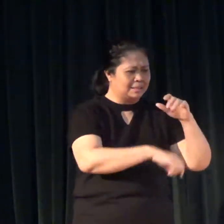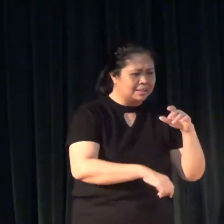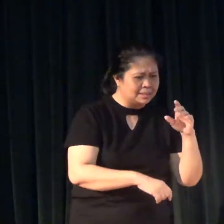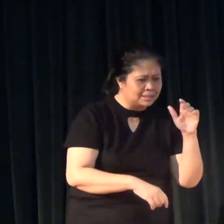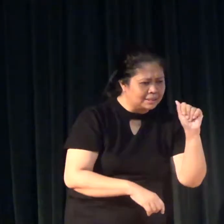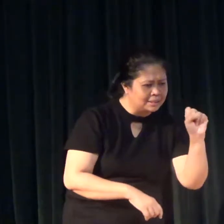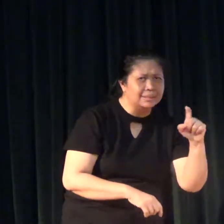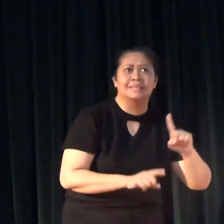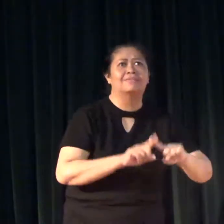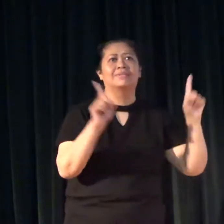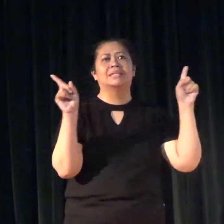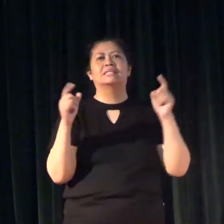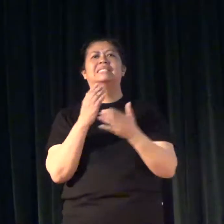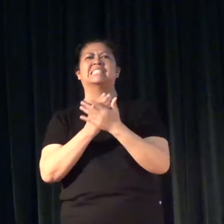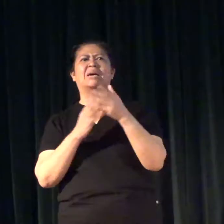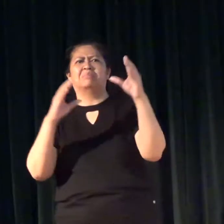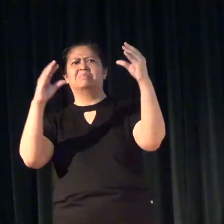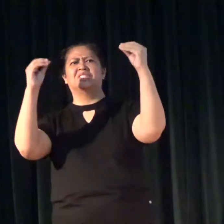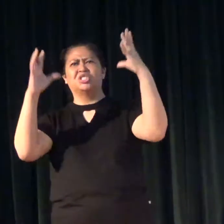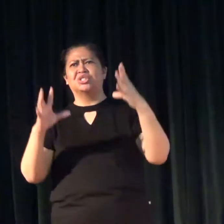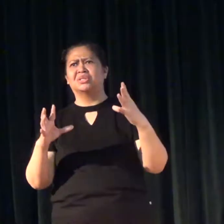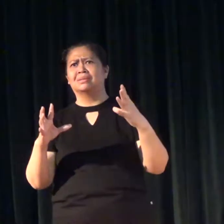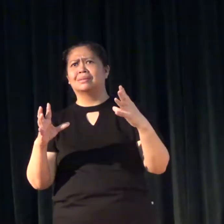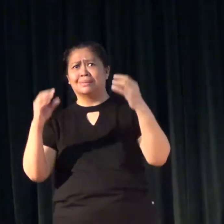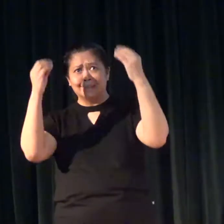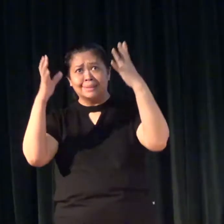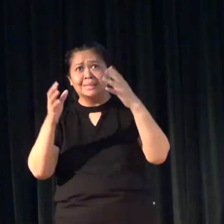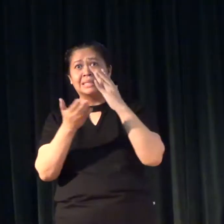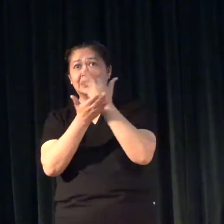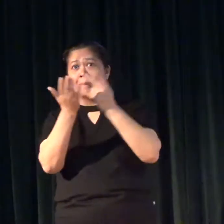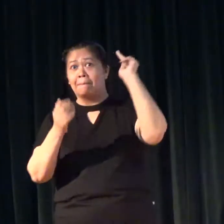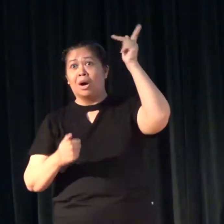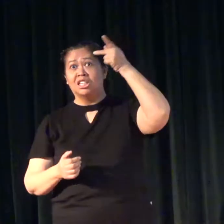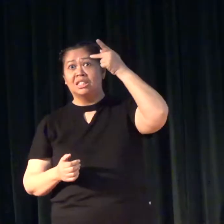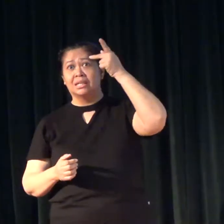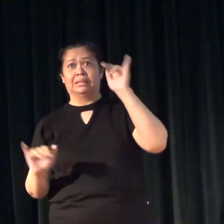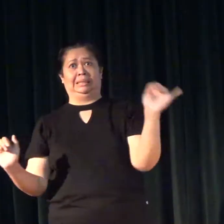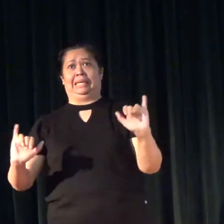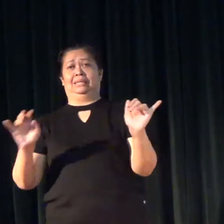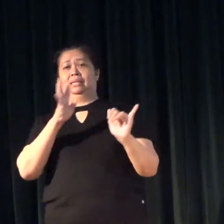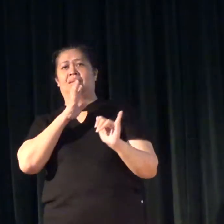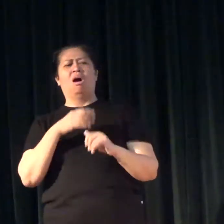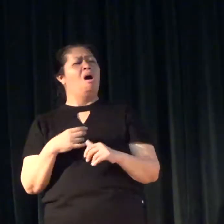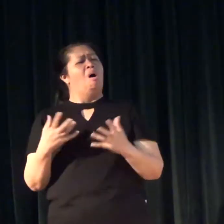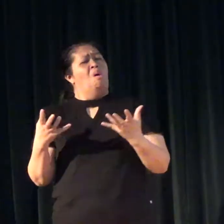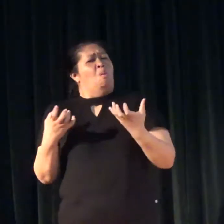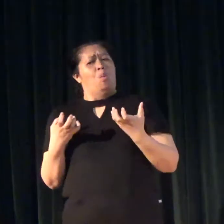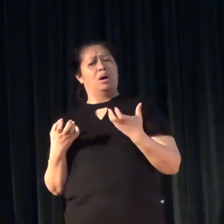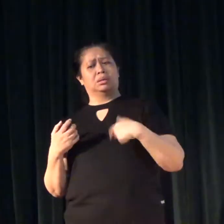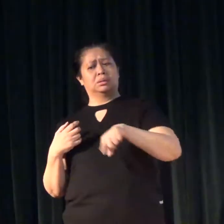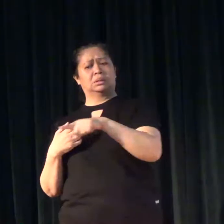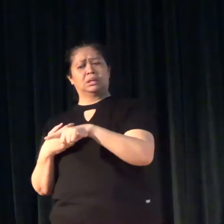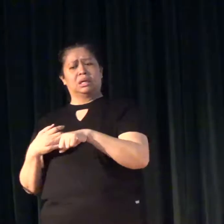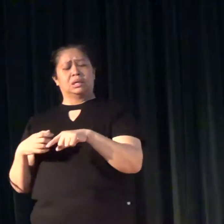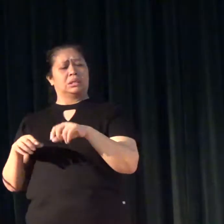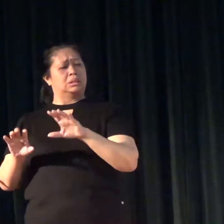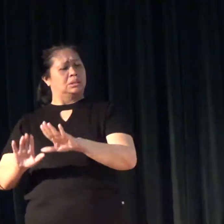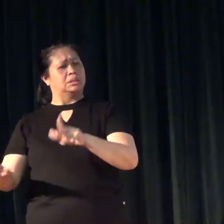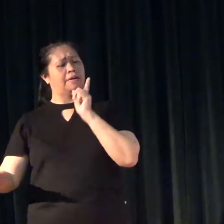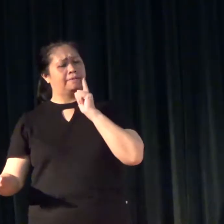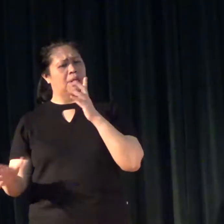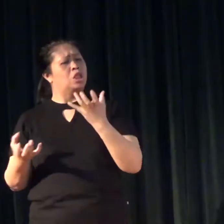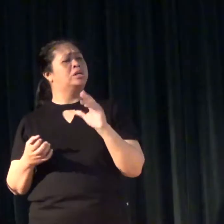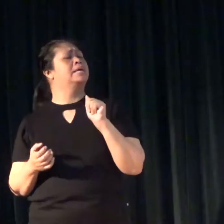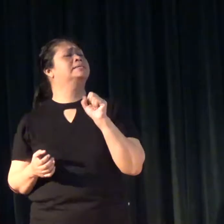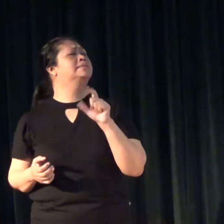teachers say, and some politicians even say, we want our children to learn ASL